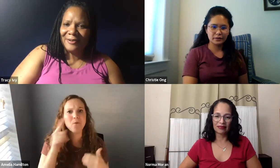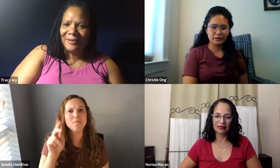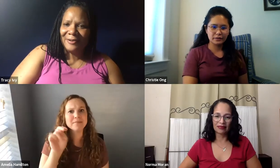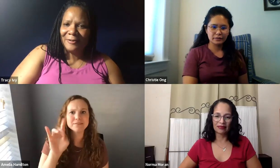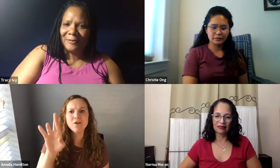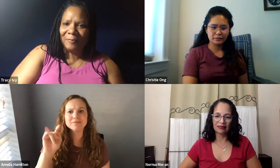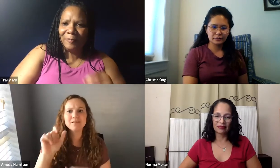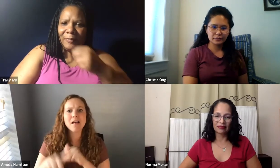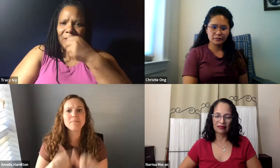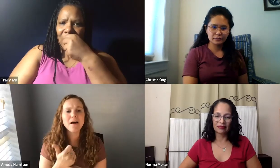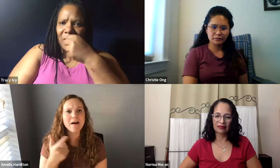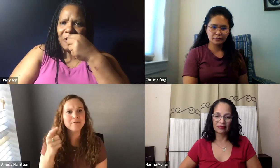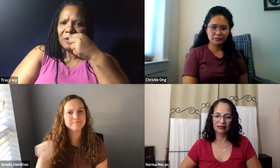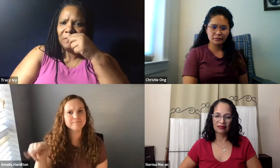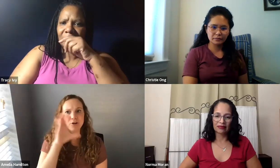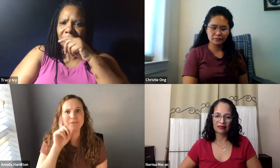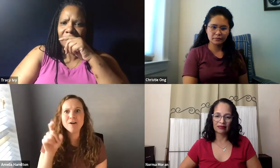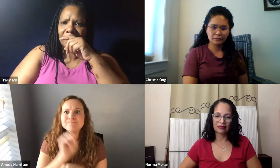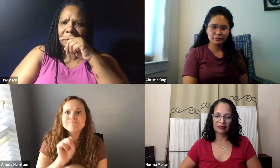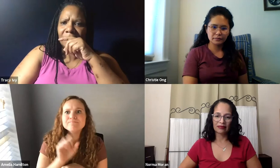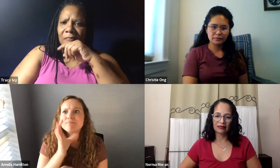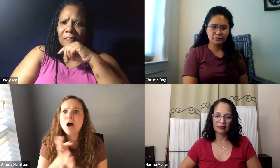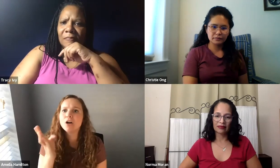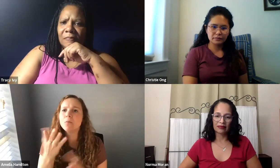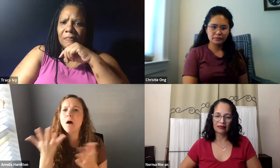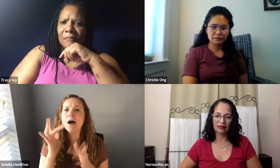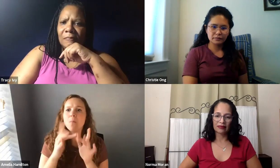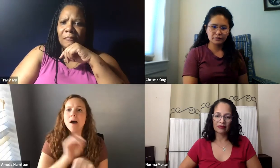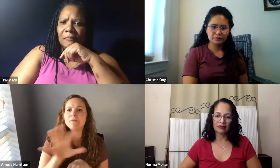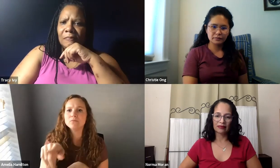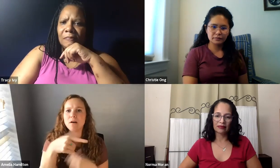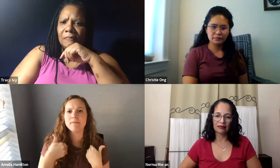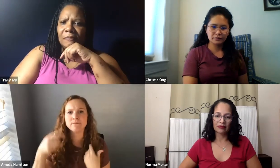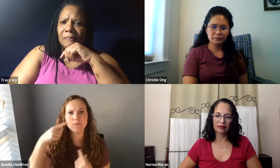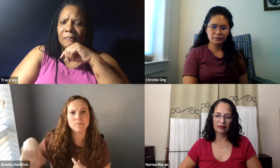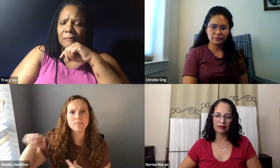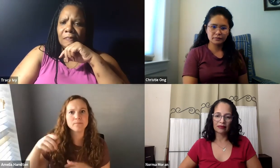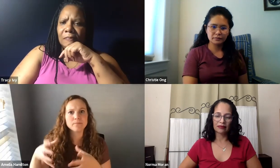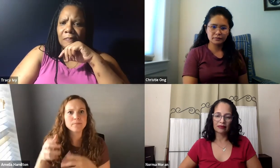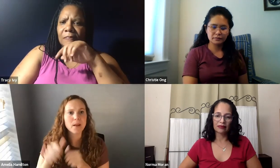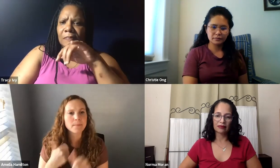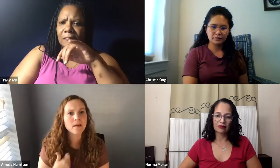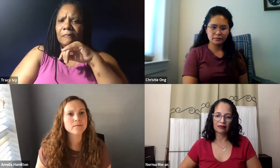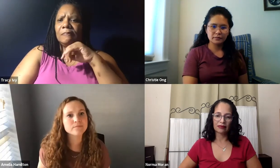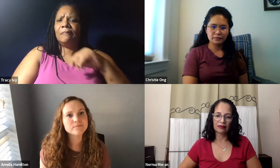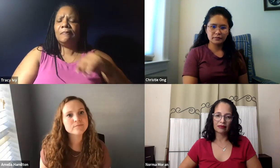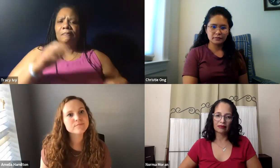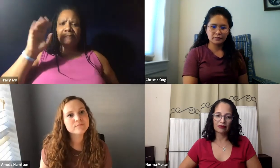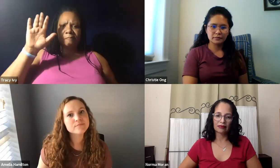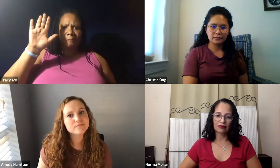What networking advice do you have to NTID and RIT alumni? What advice do you have to new alumni?